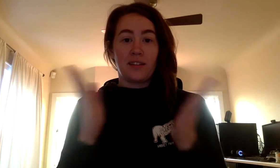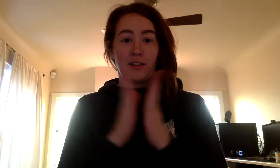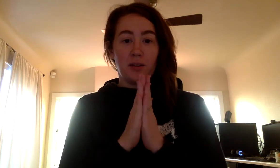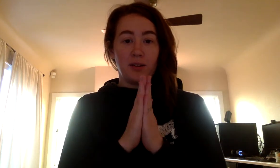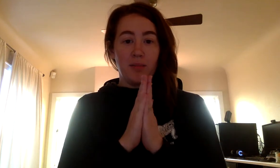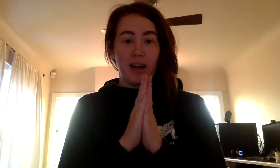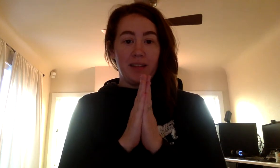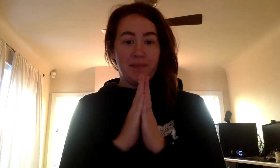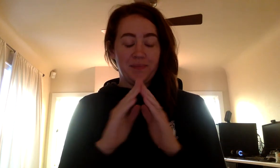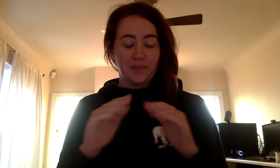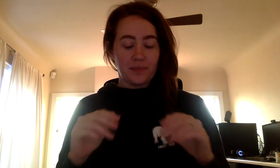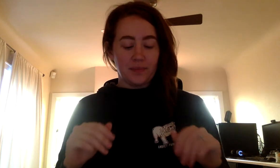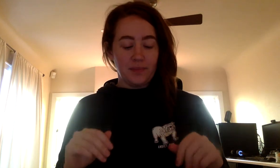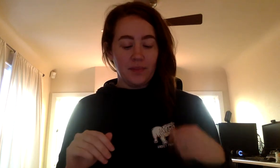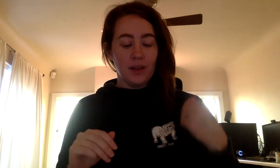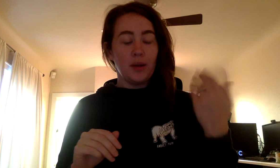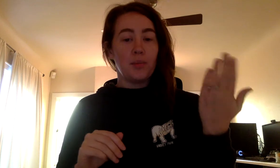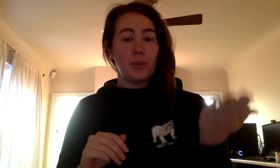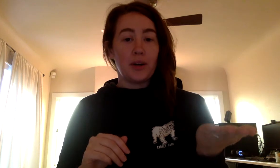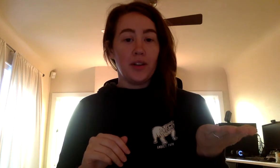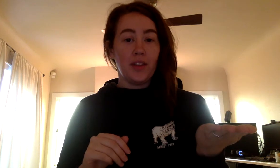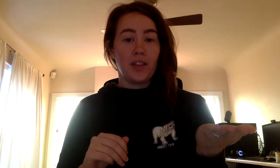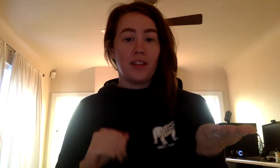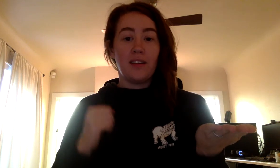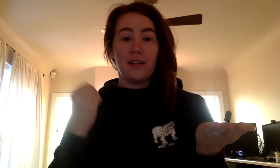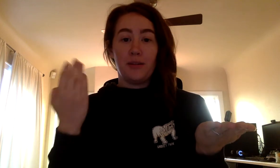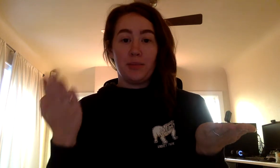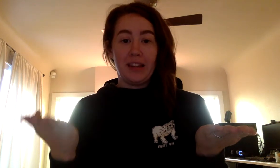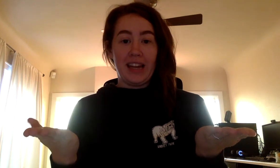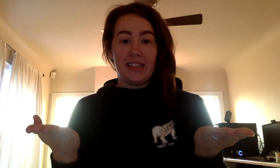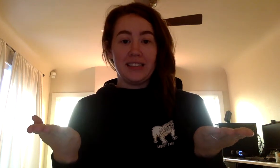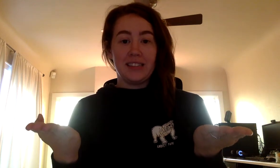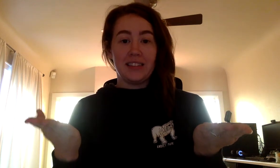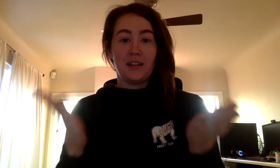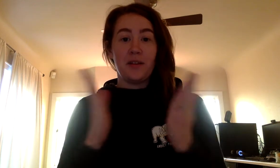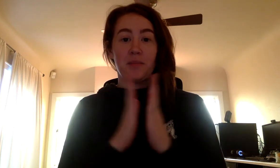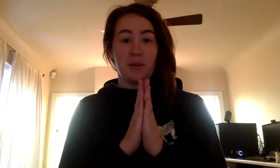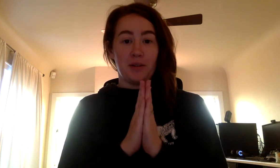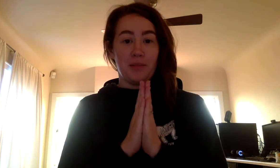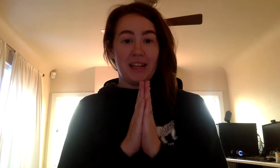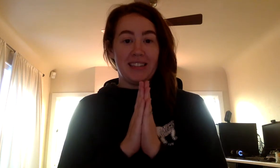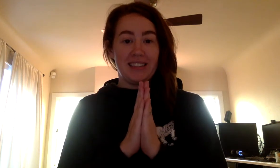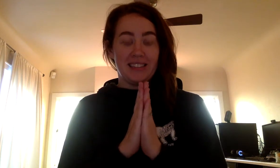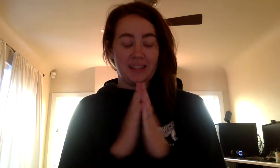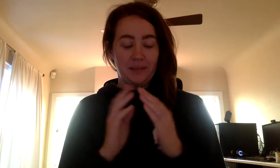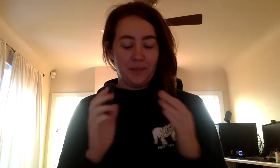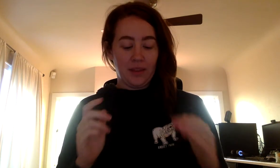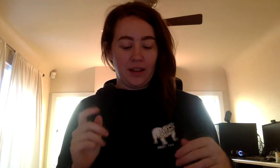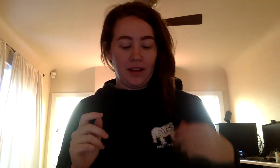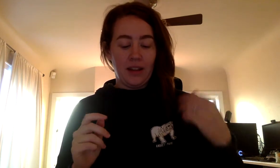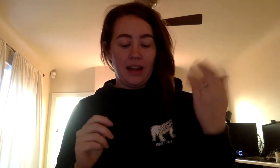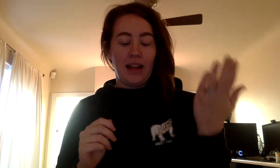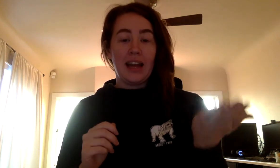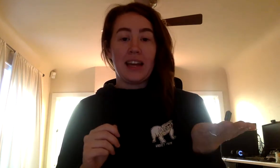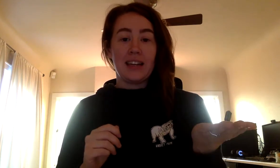Cornbread. Birth, place, birthplace. Hand,